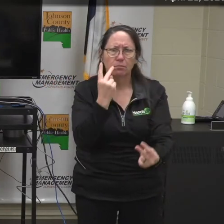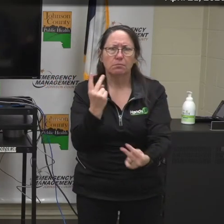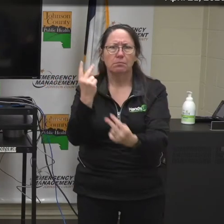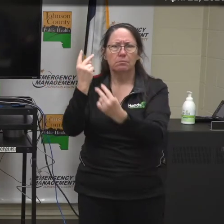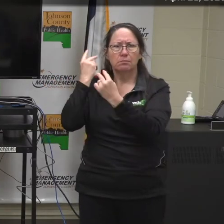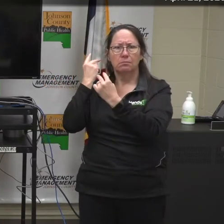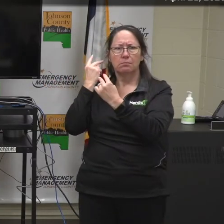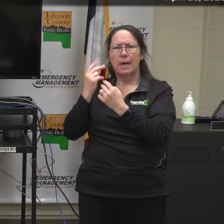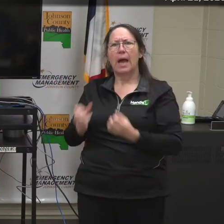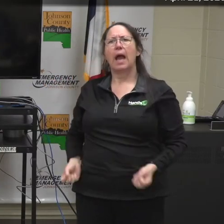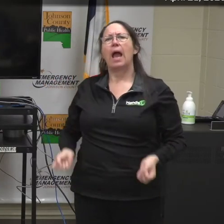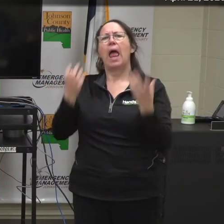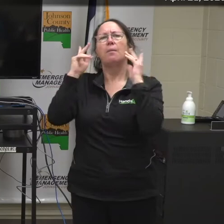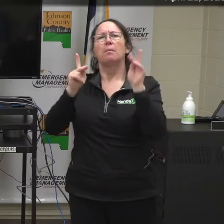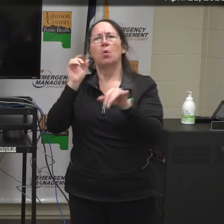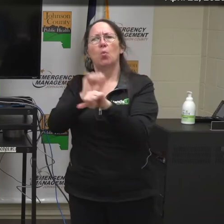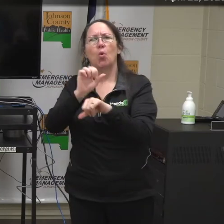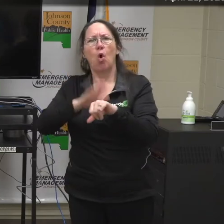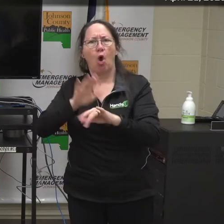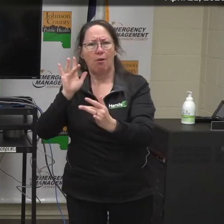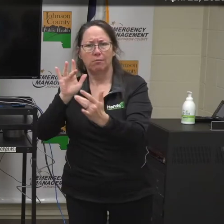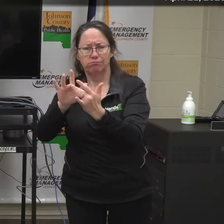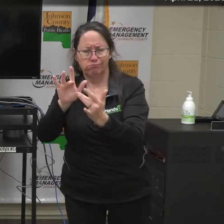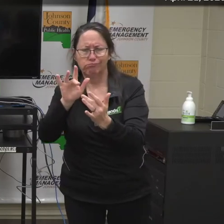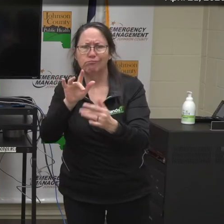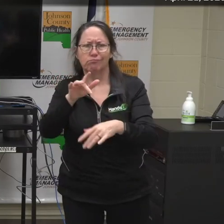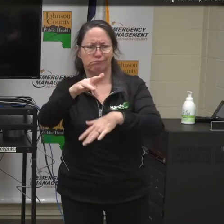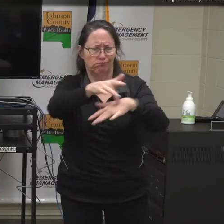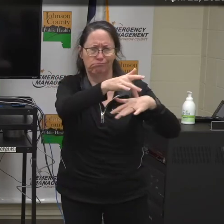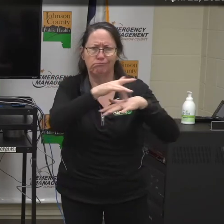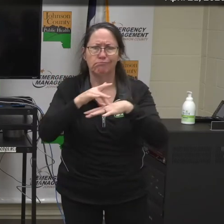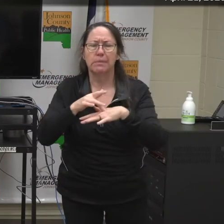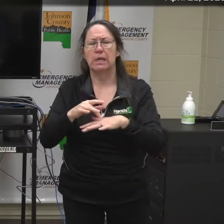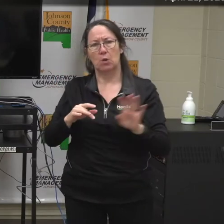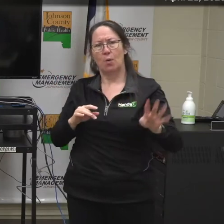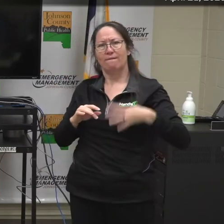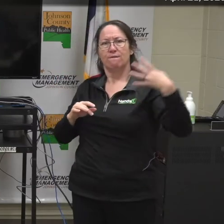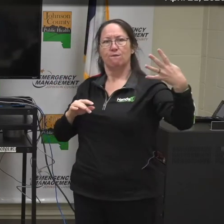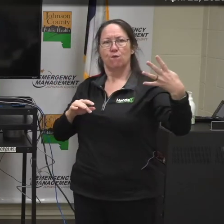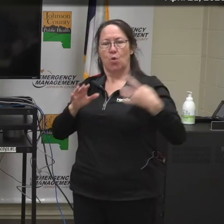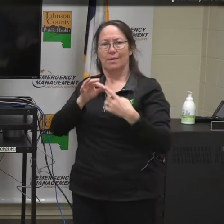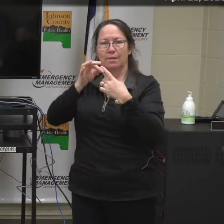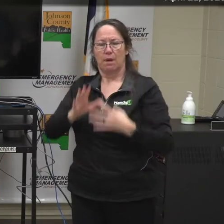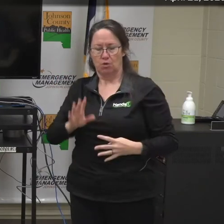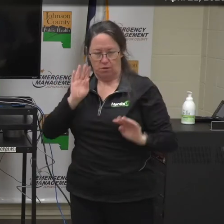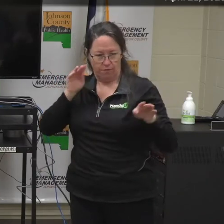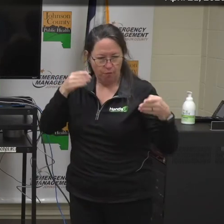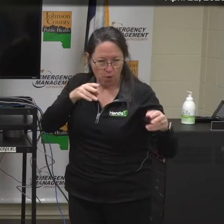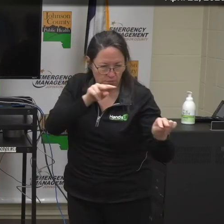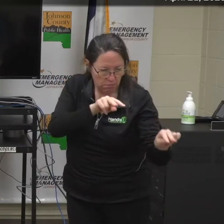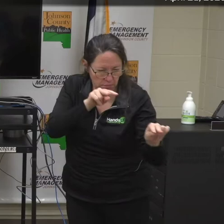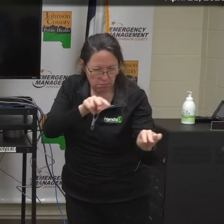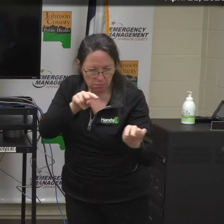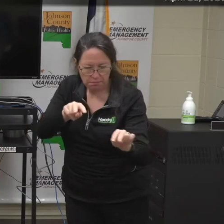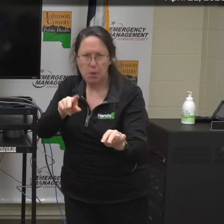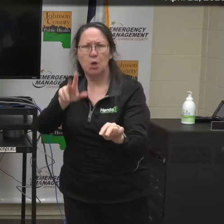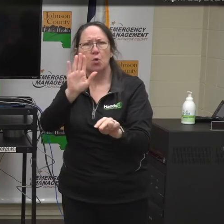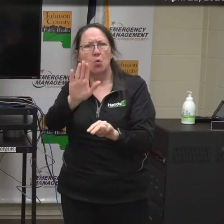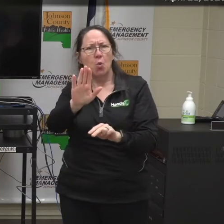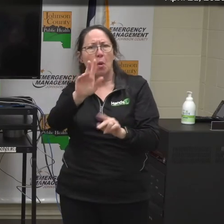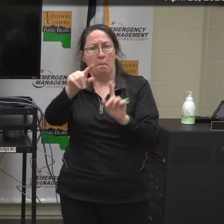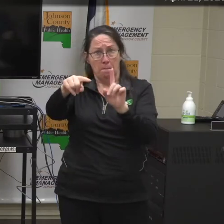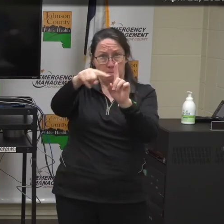staffers are working on this? Right now, there are a total of four disease prevention specialists working on case investigations with